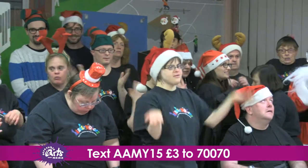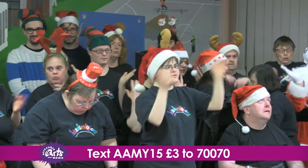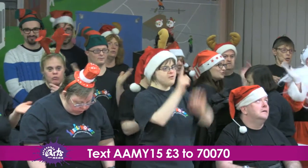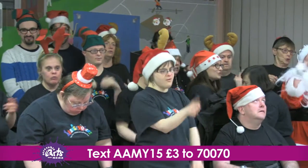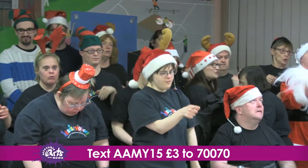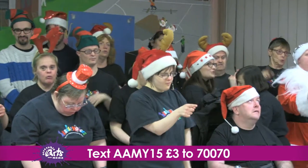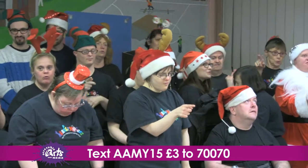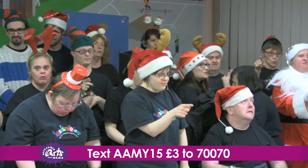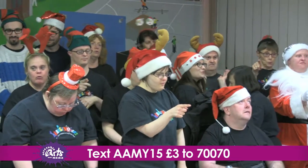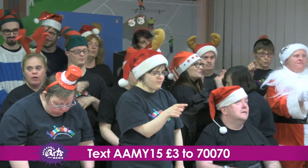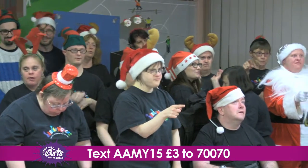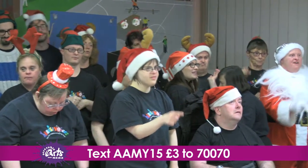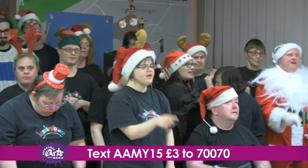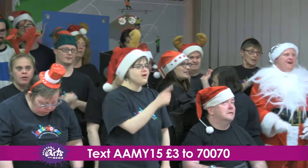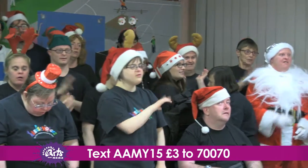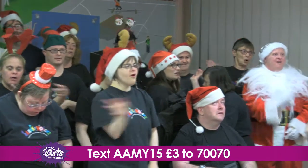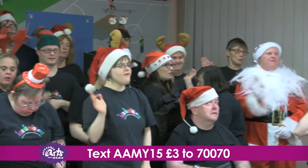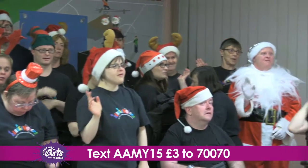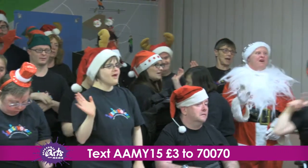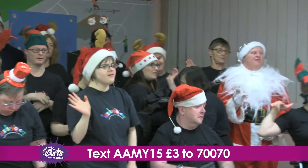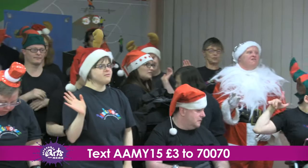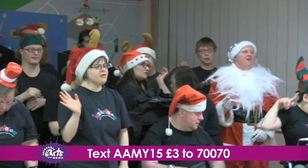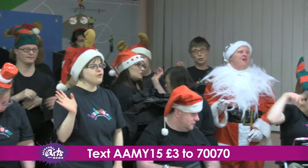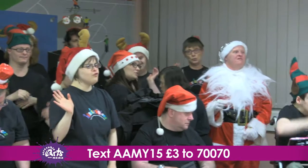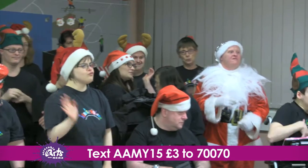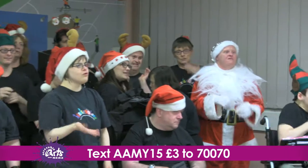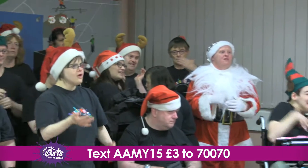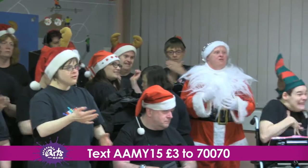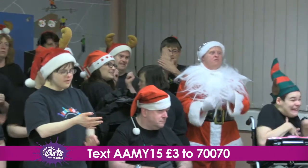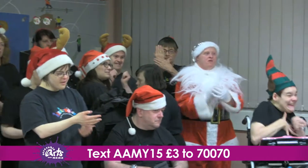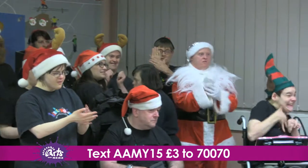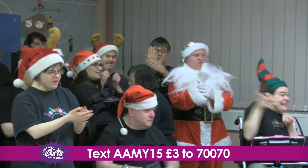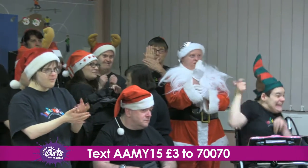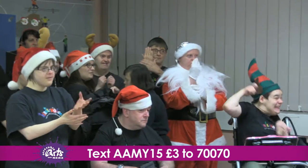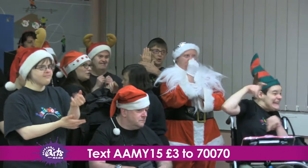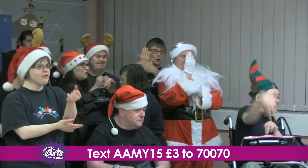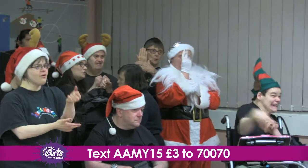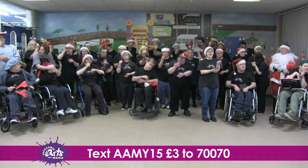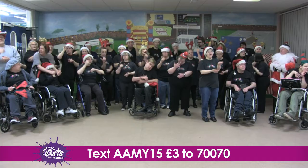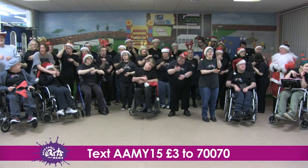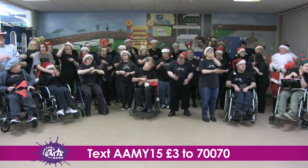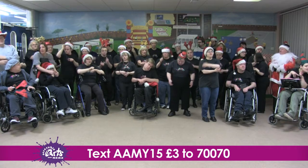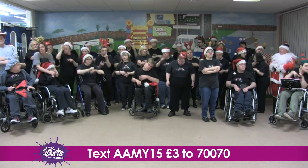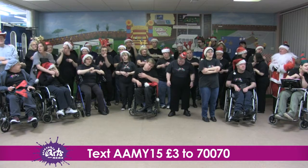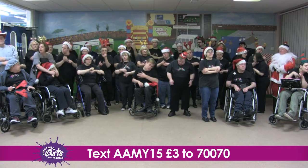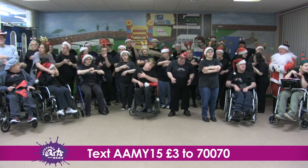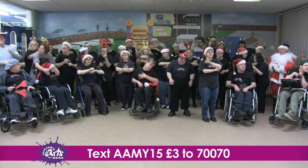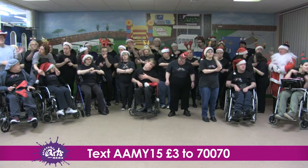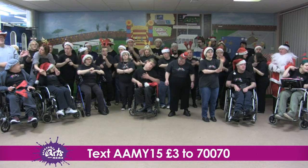you. He won't have to use my dusty jimpy glue. Just wave me through the front